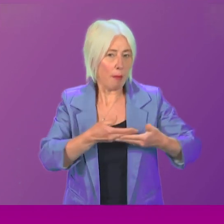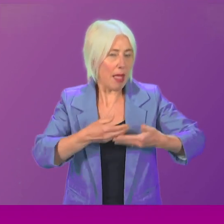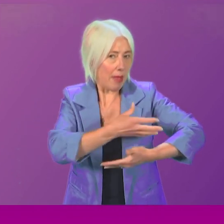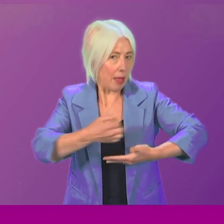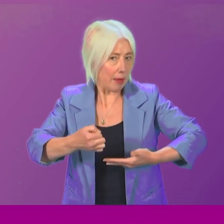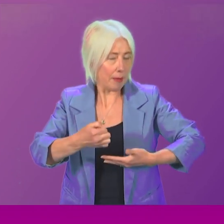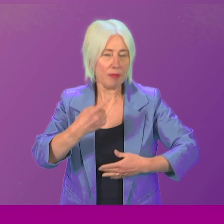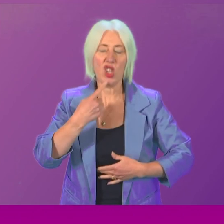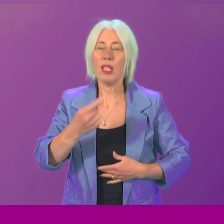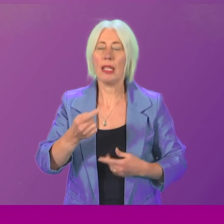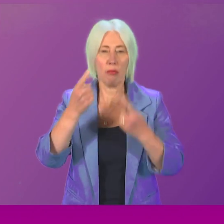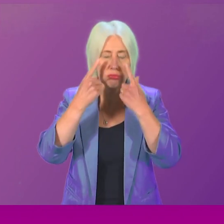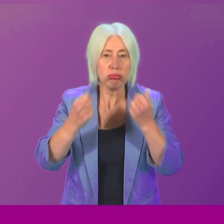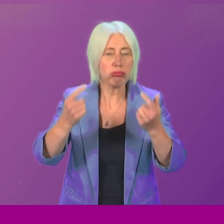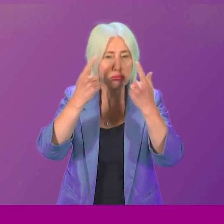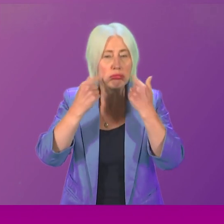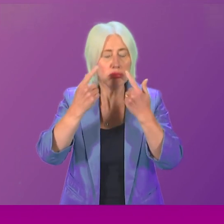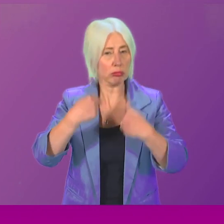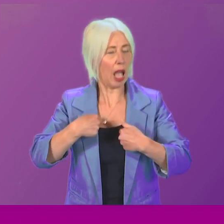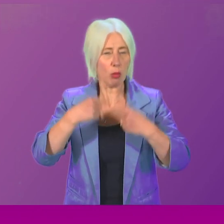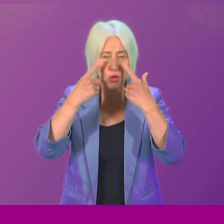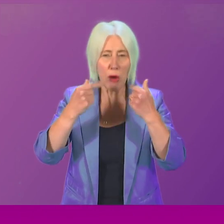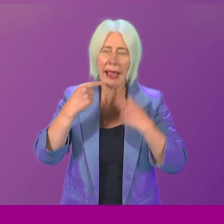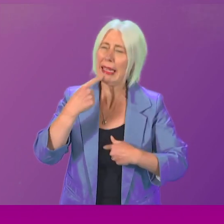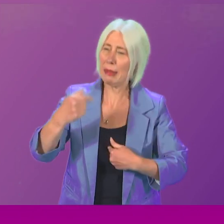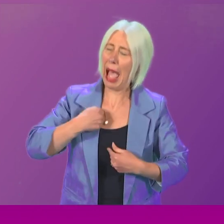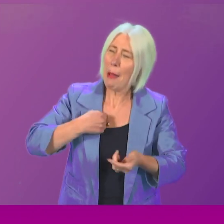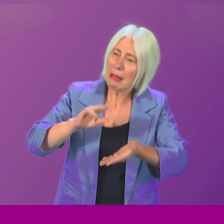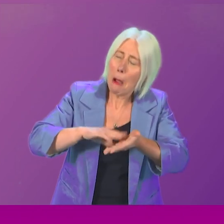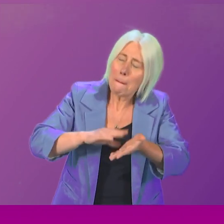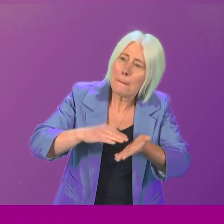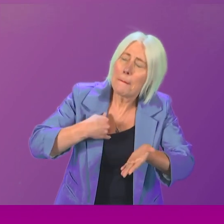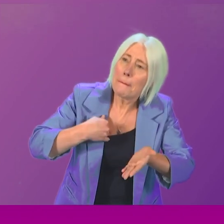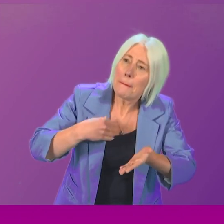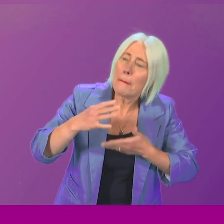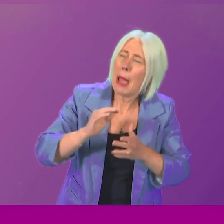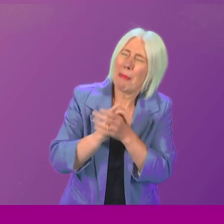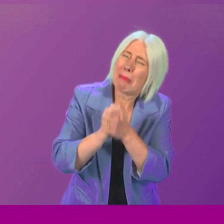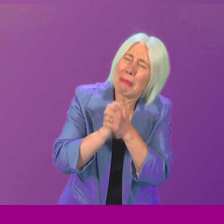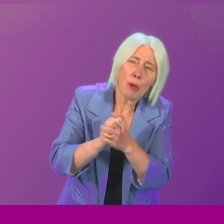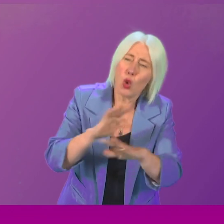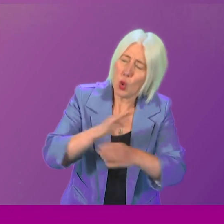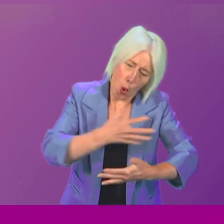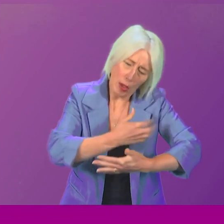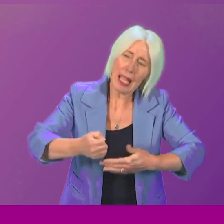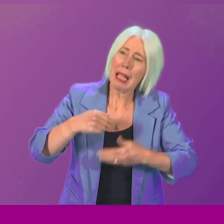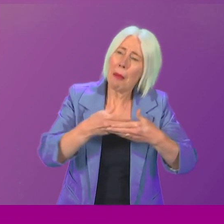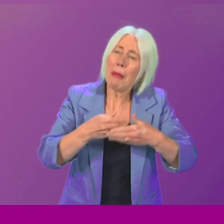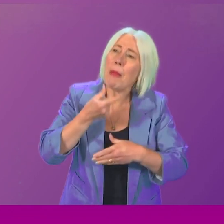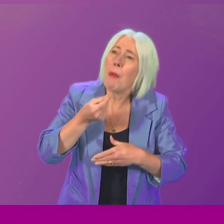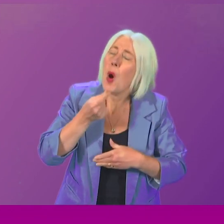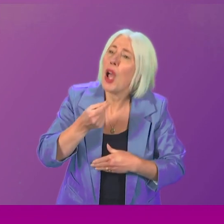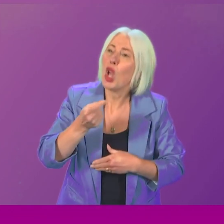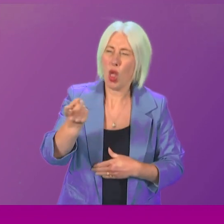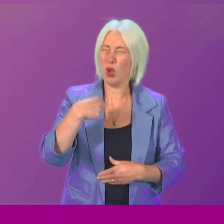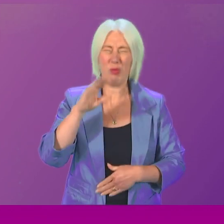crying and telling them, but I'm his mummy, and begging them not to take my son. I was told not to be